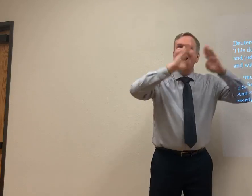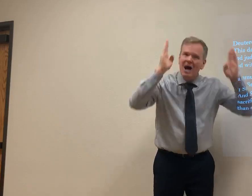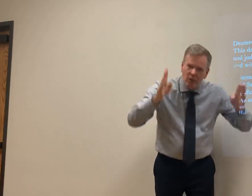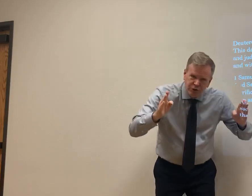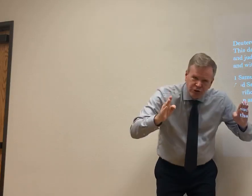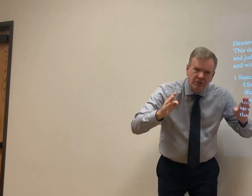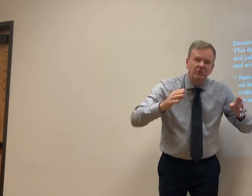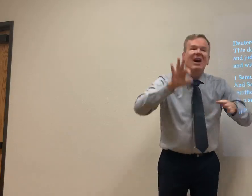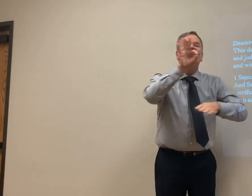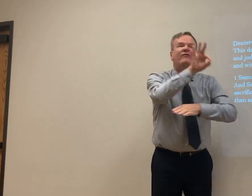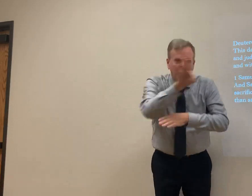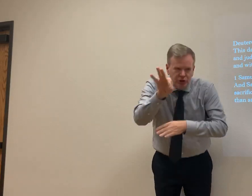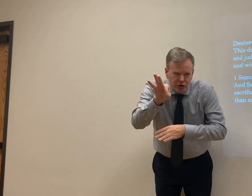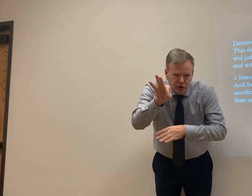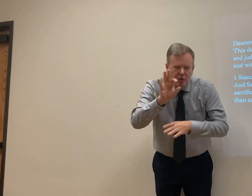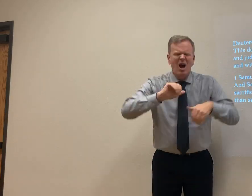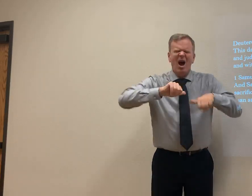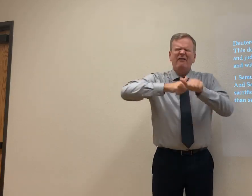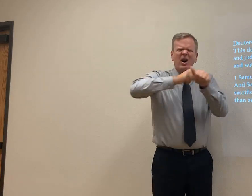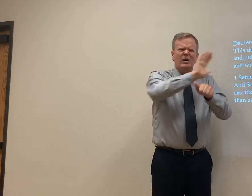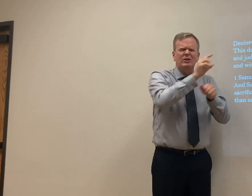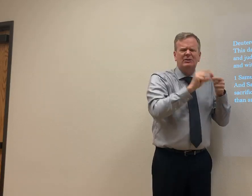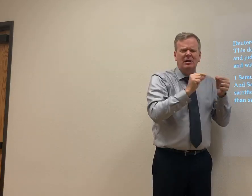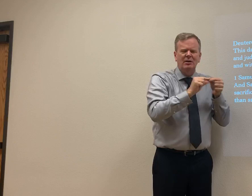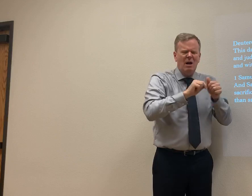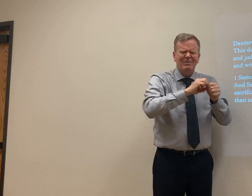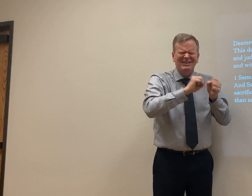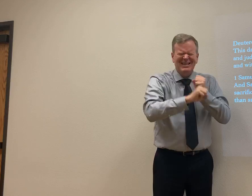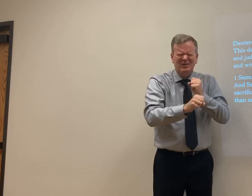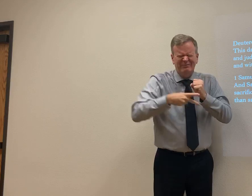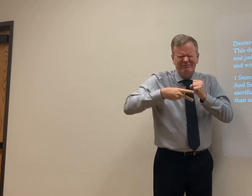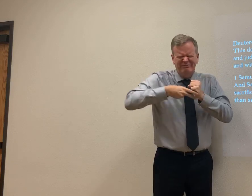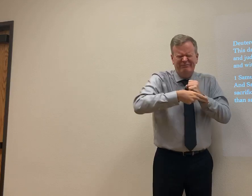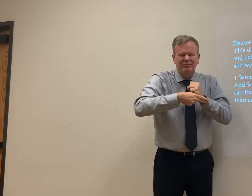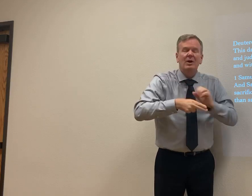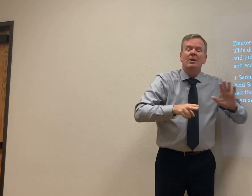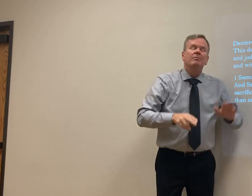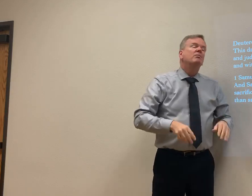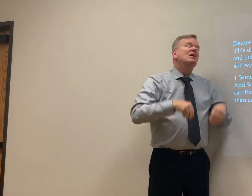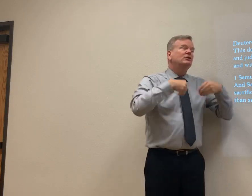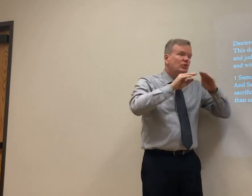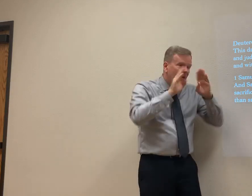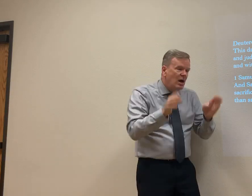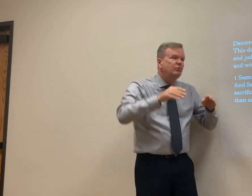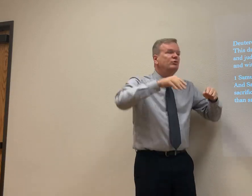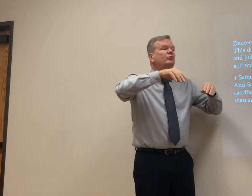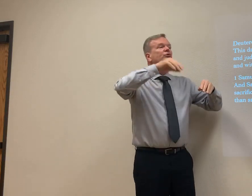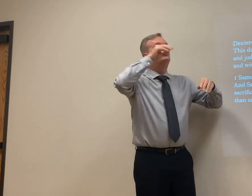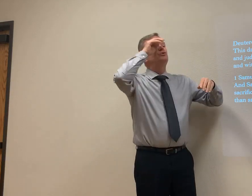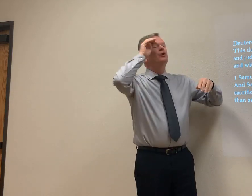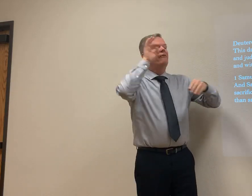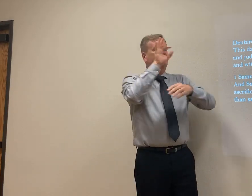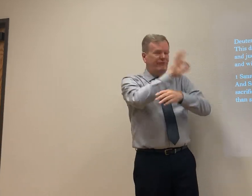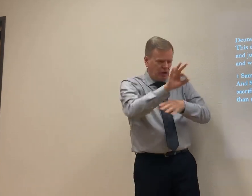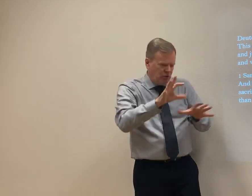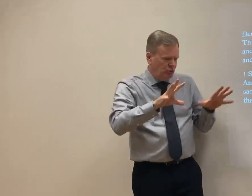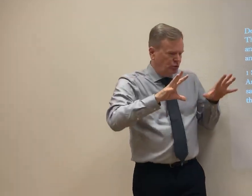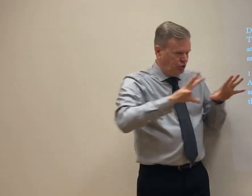Sold his house, sold his furniture. I'm trying to remember exactly. I'm not adding to it, but sold his house, sold his furniture.